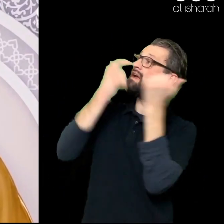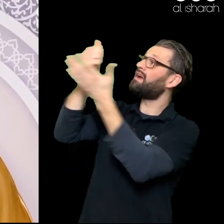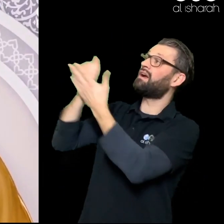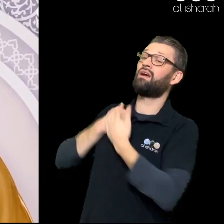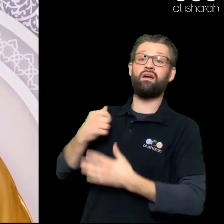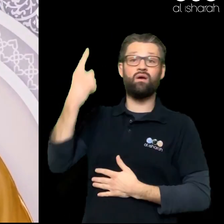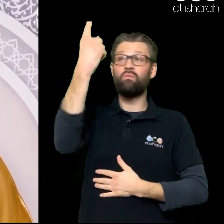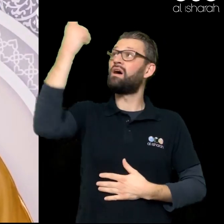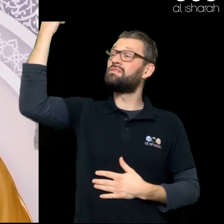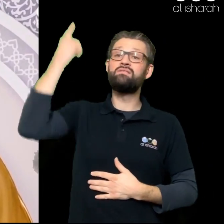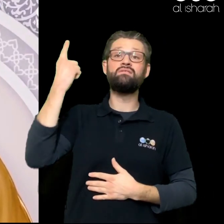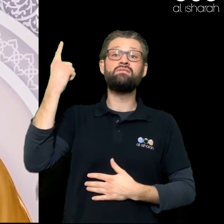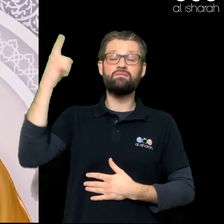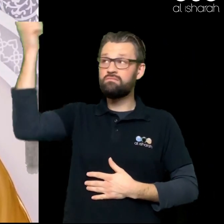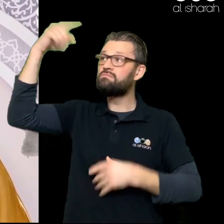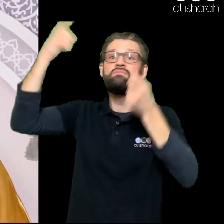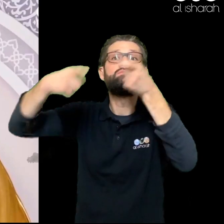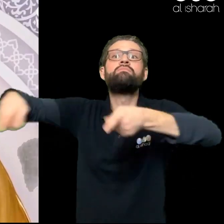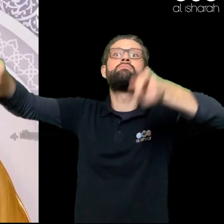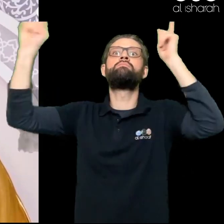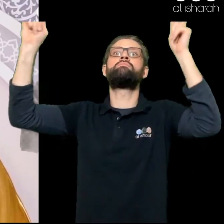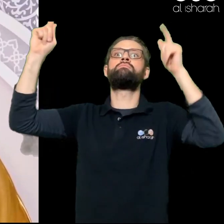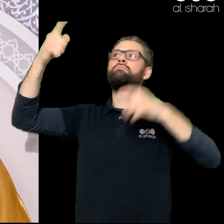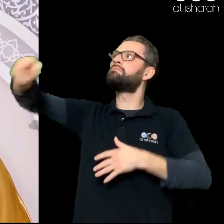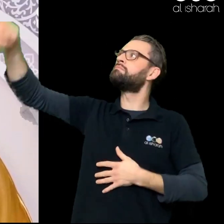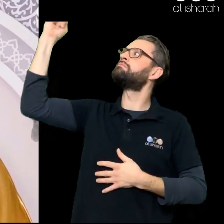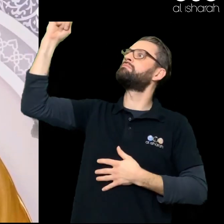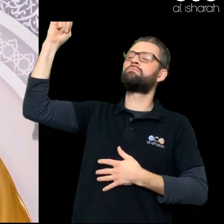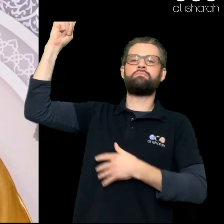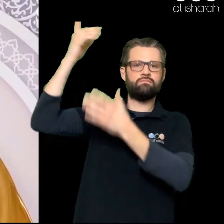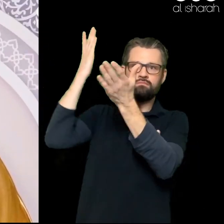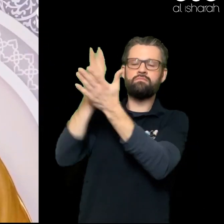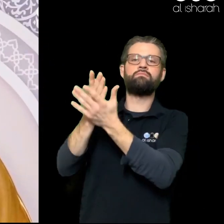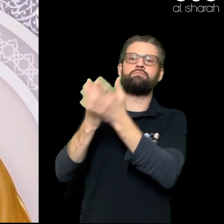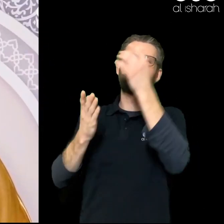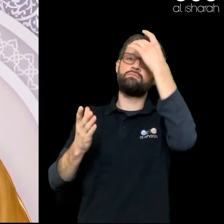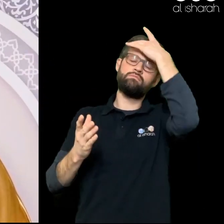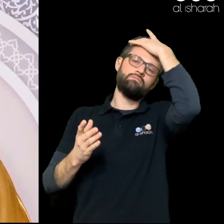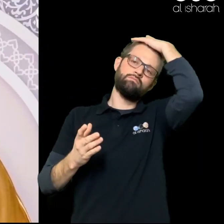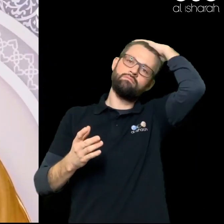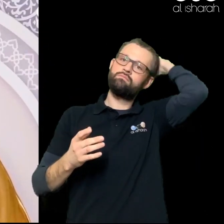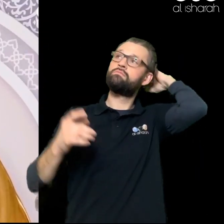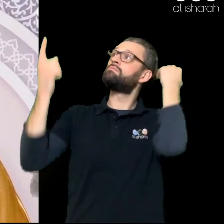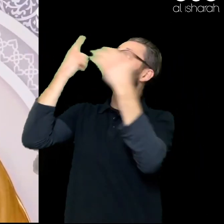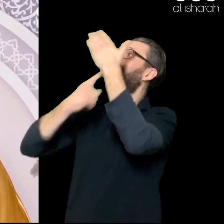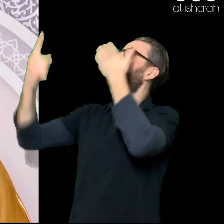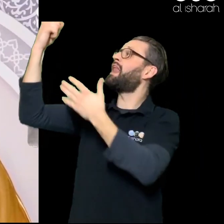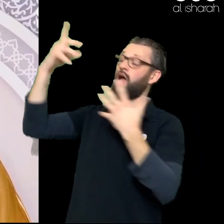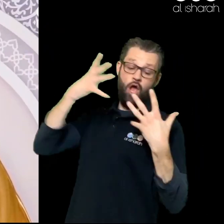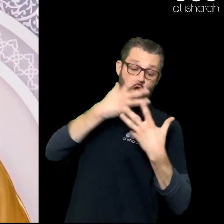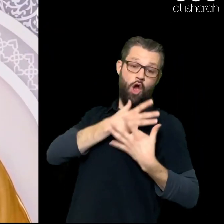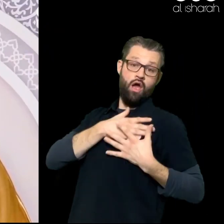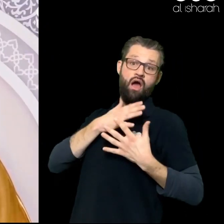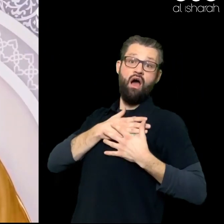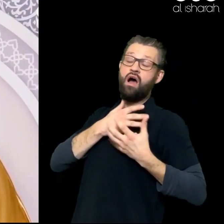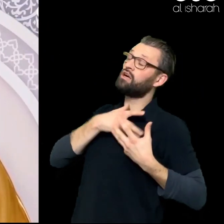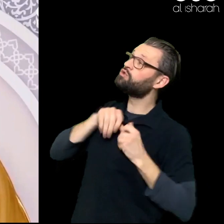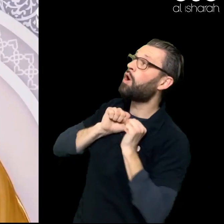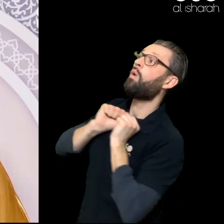Thabbit quloobana ala deenik Oh Allah In whose hands Lies the turning Of the hearts Turn our hearts Towards your